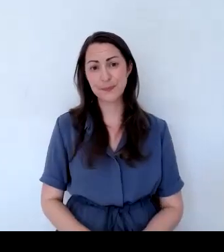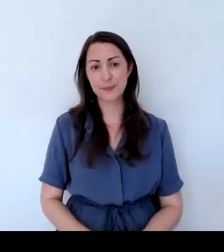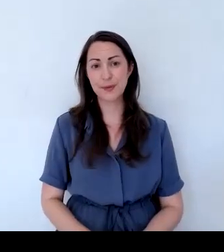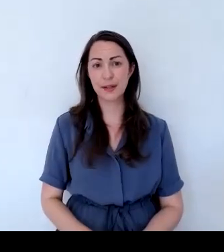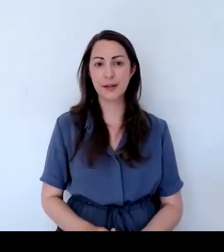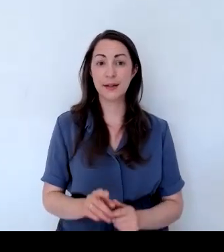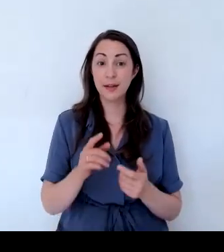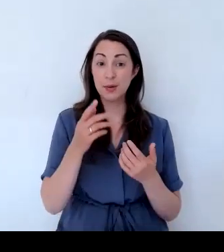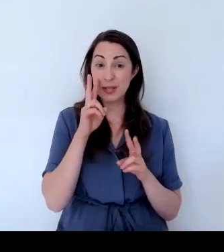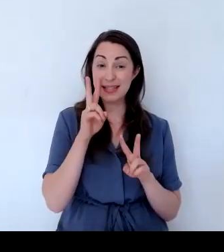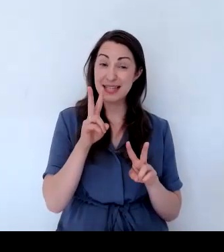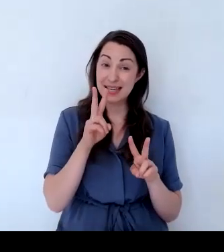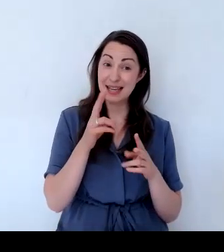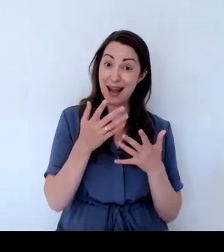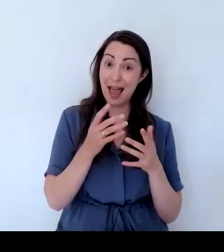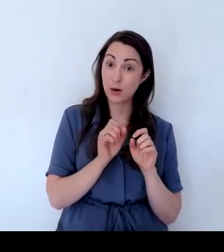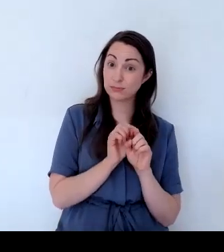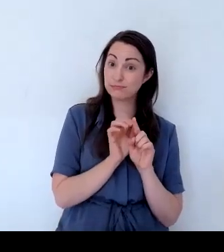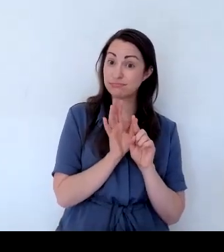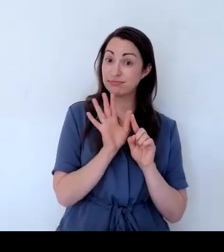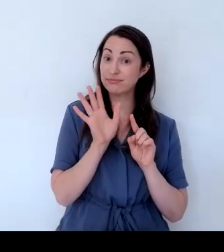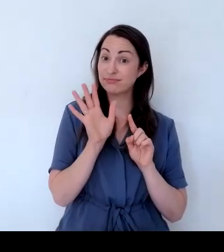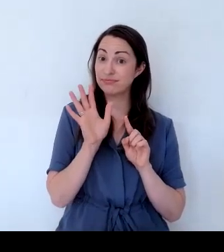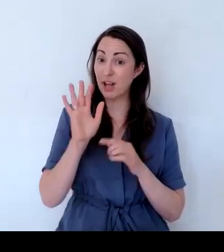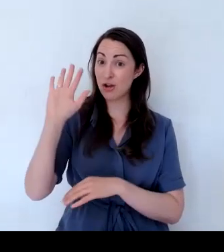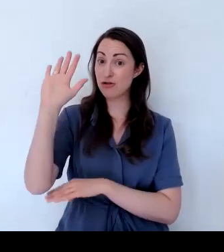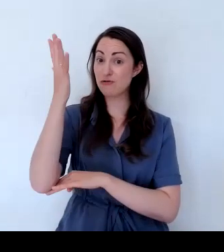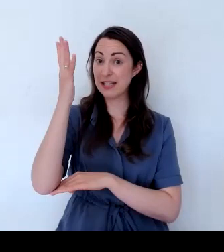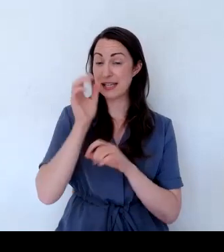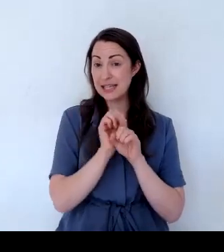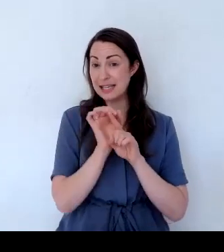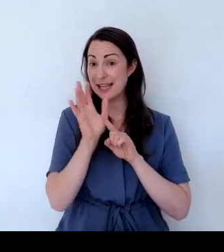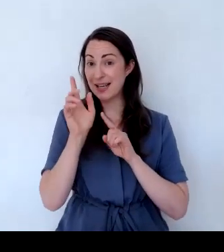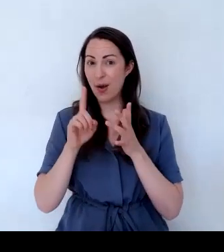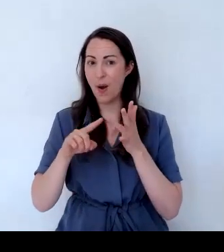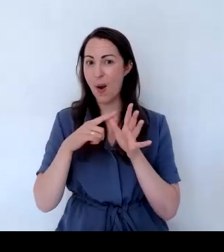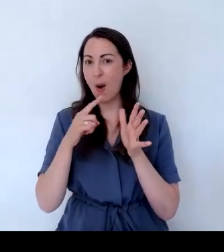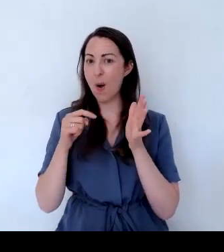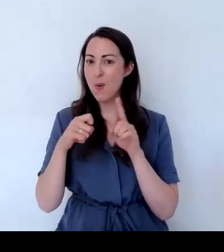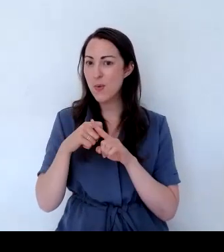tree here. And it's going to be up into the sycamore as well, if we're not careful.